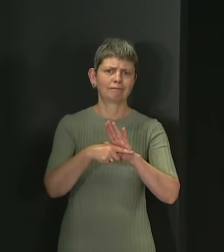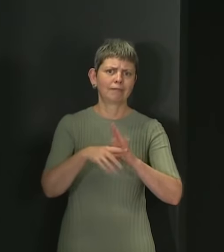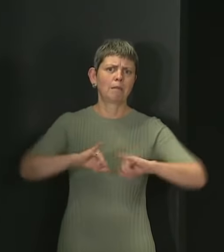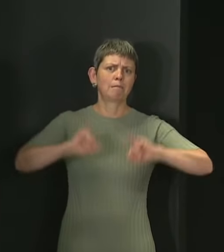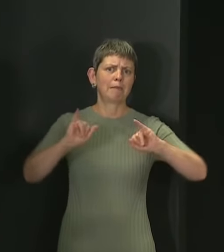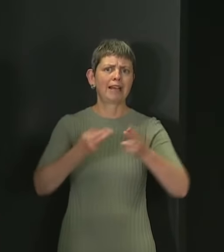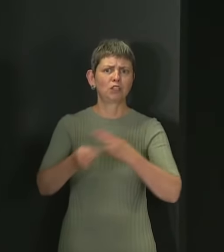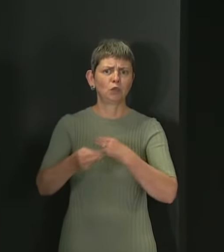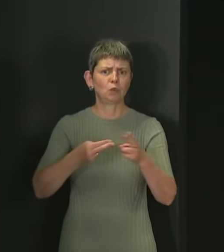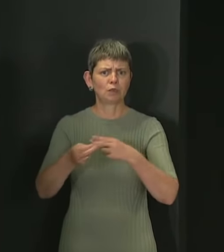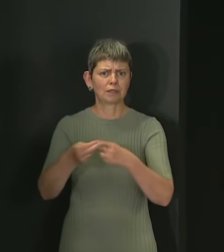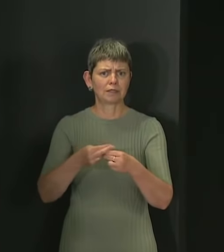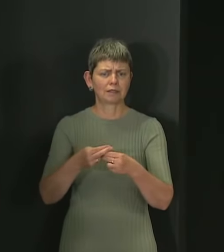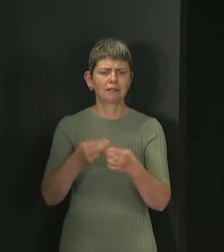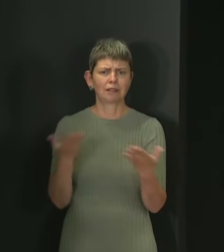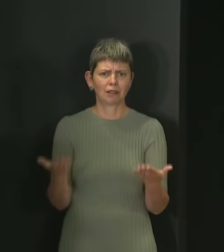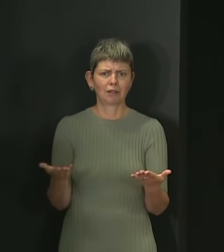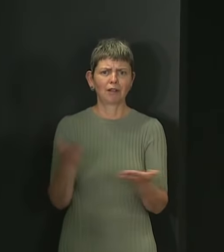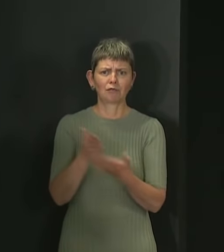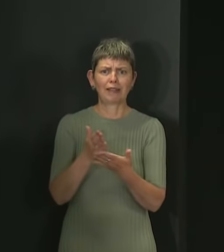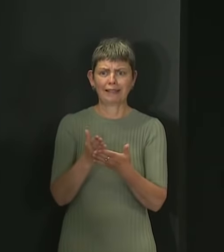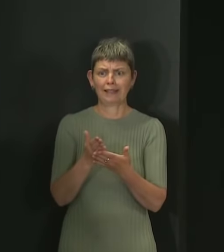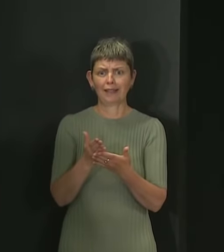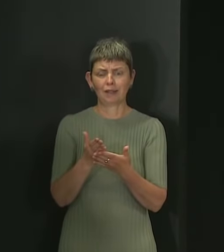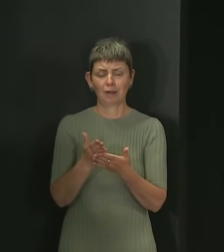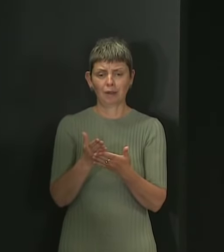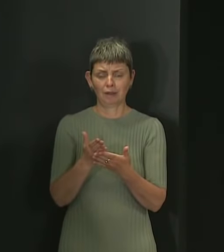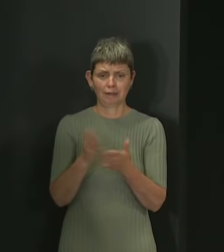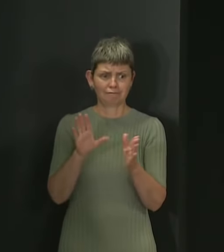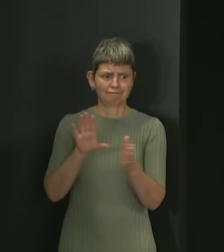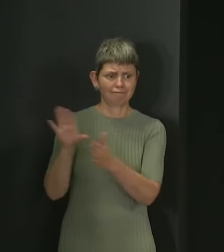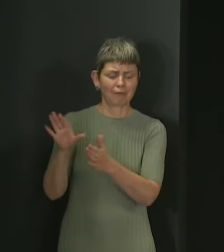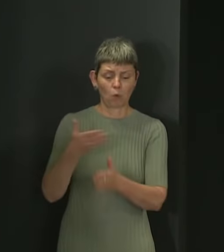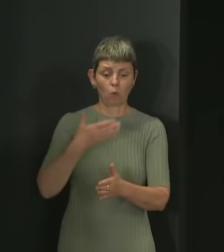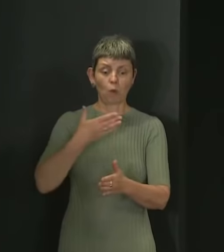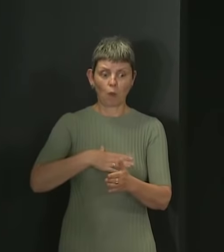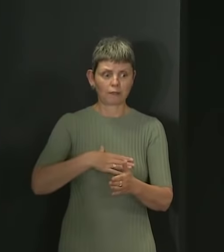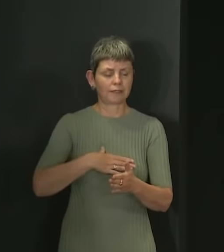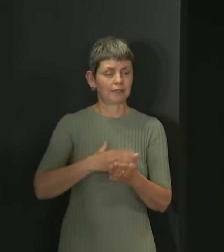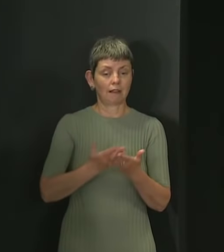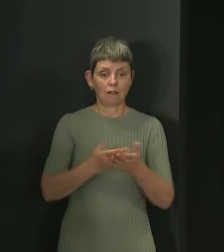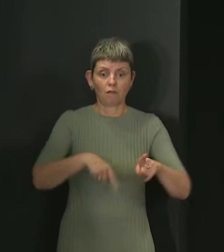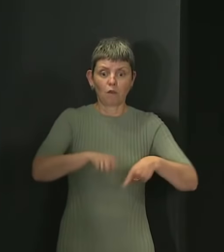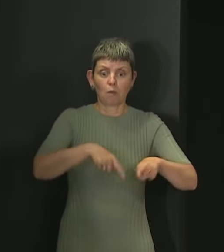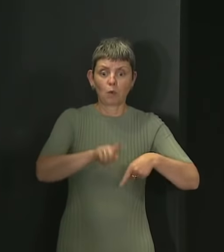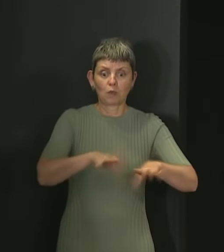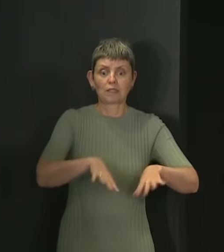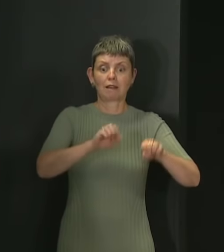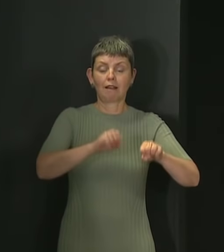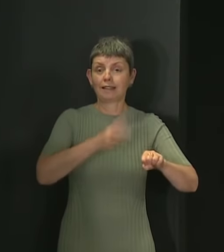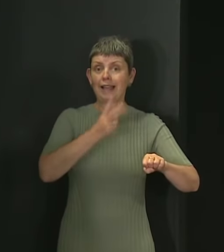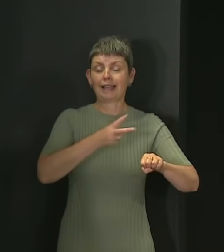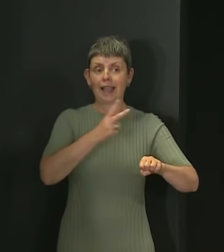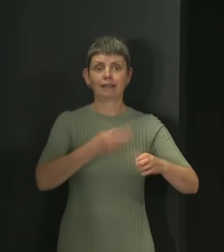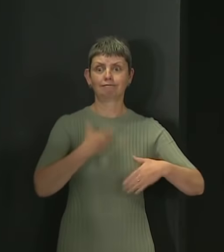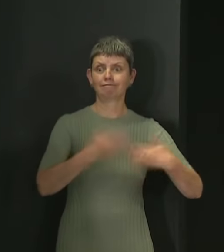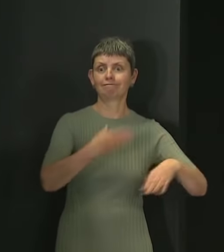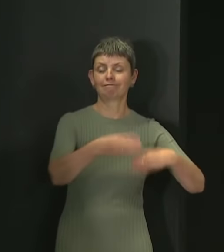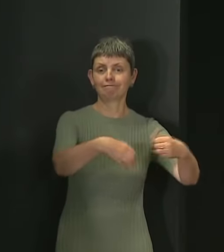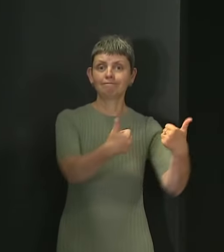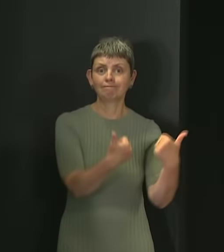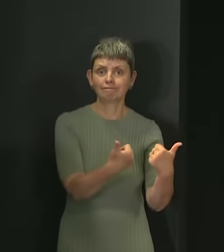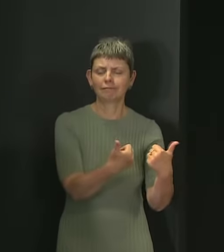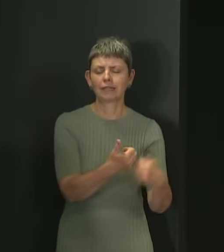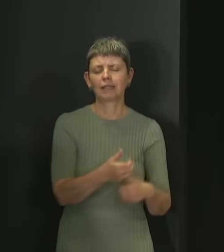be much more constructive and positive in terms of how we hope that the population will behave. Because make no bones about